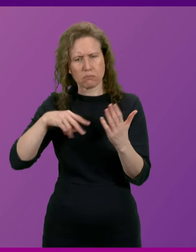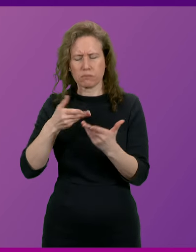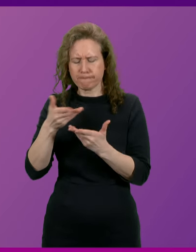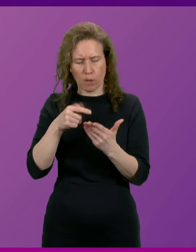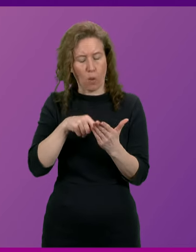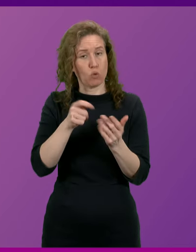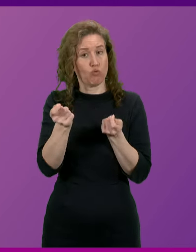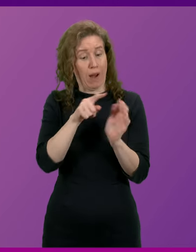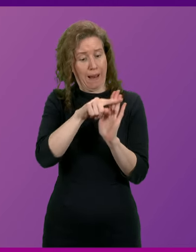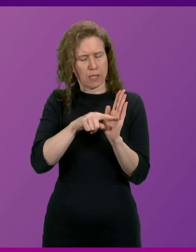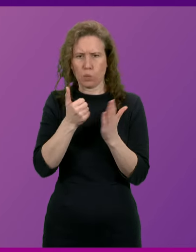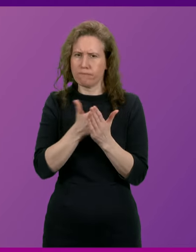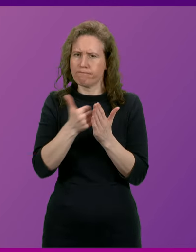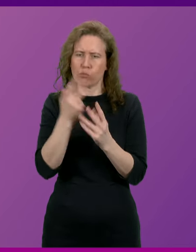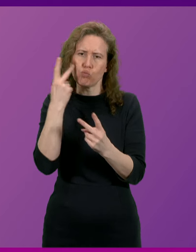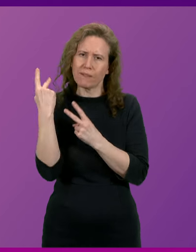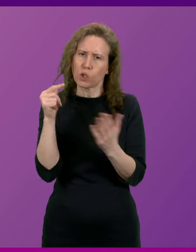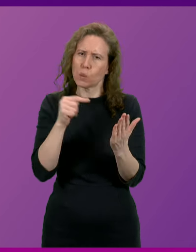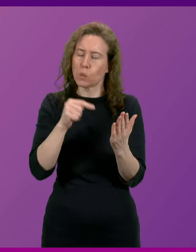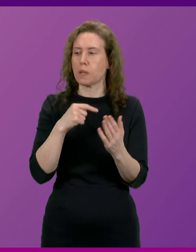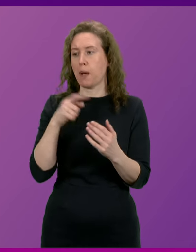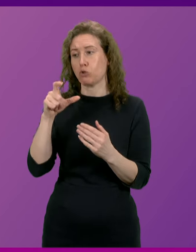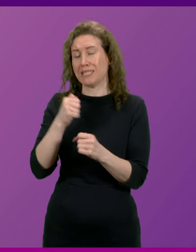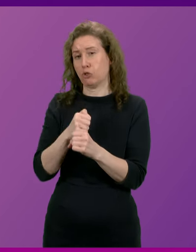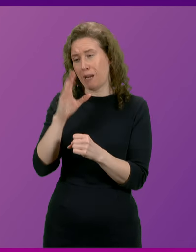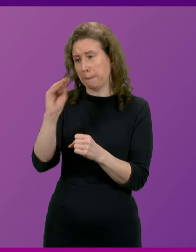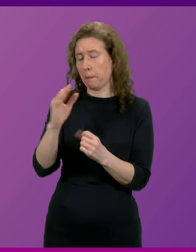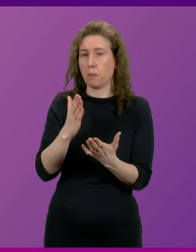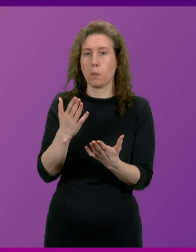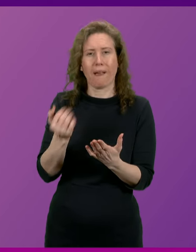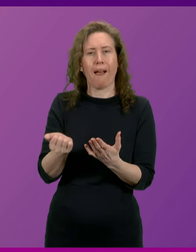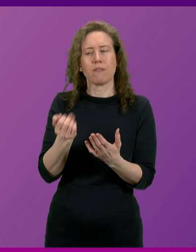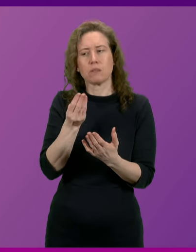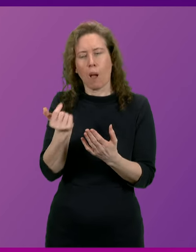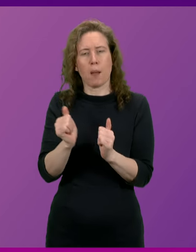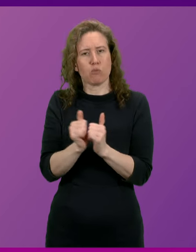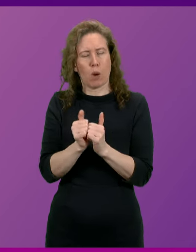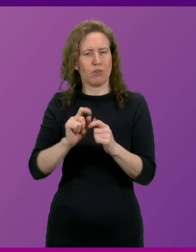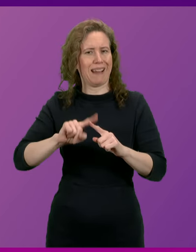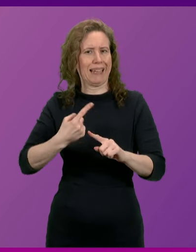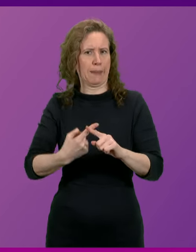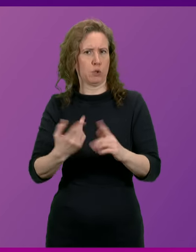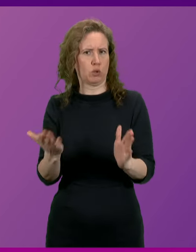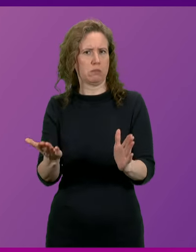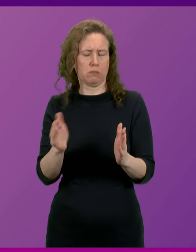under review. What I would say to Christine Graham, of course, that are appropriate, we know, exemptions in place and we do take account of unique